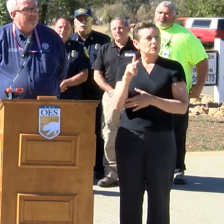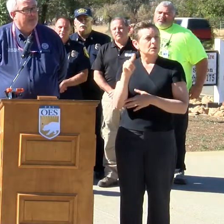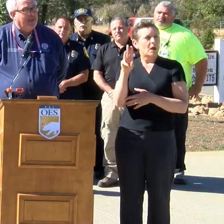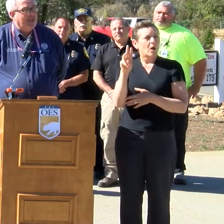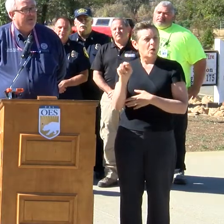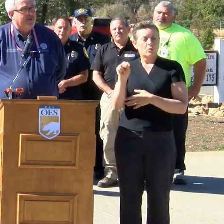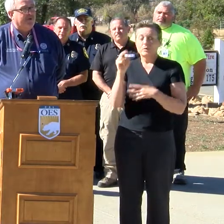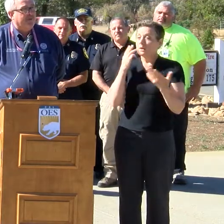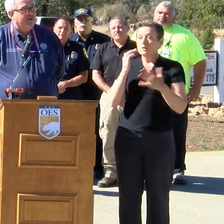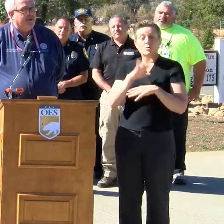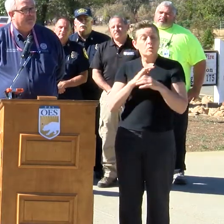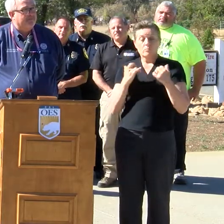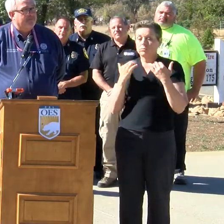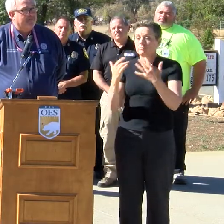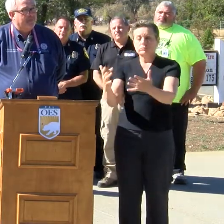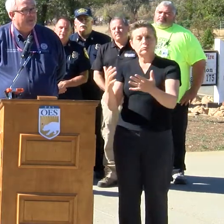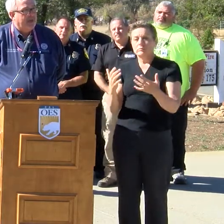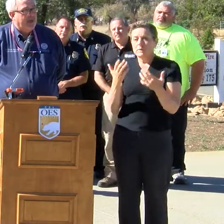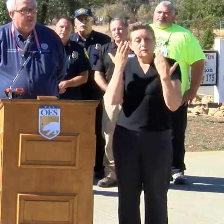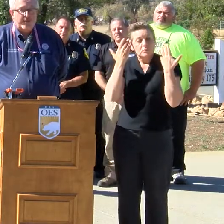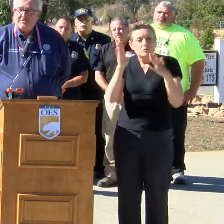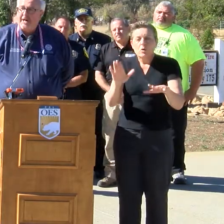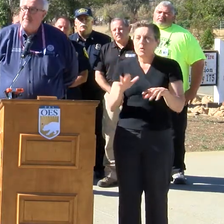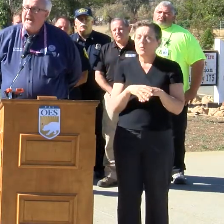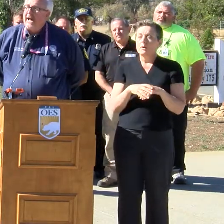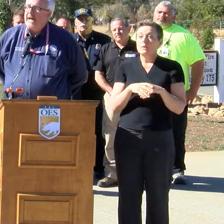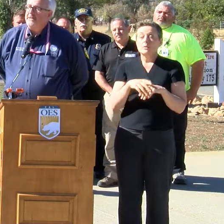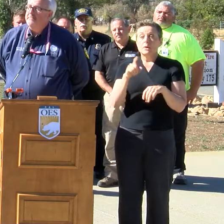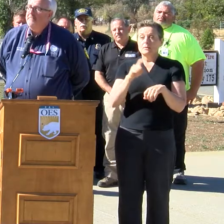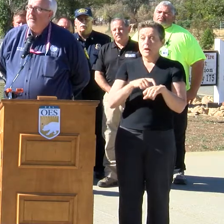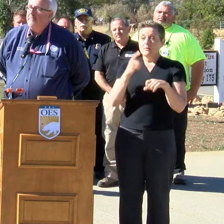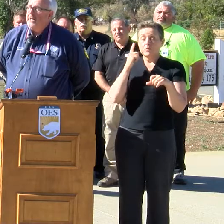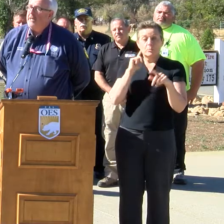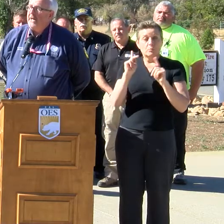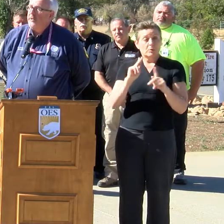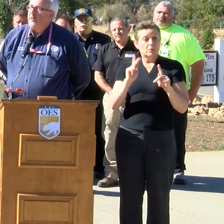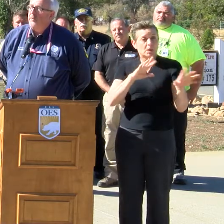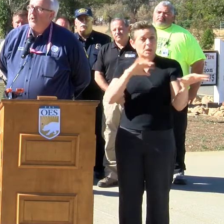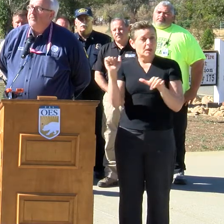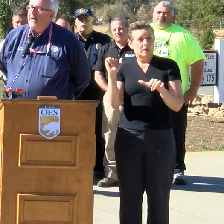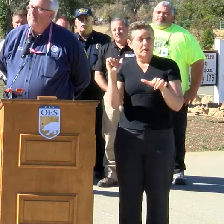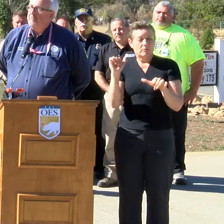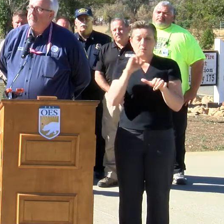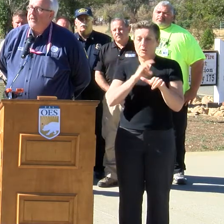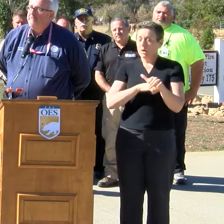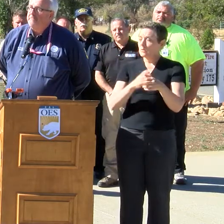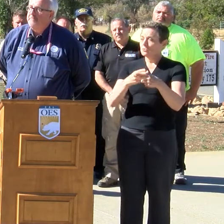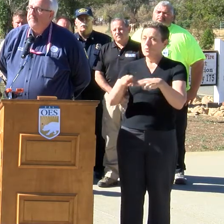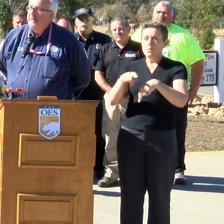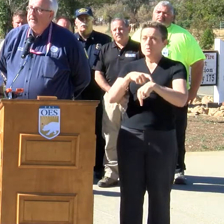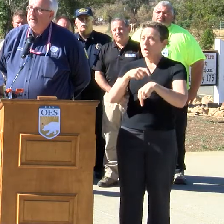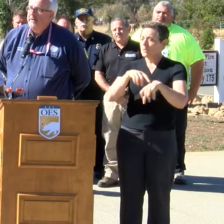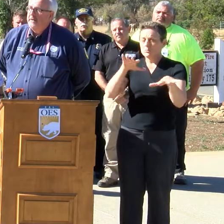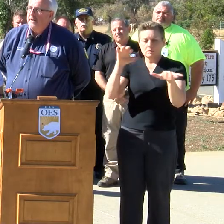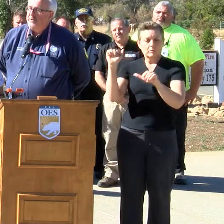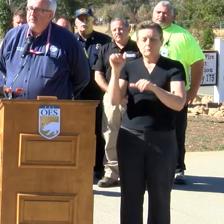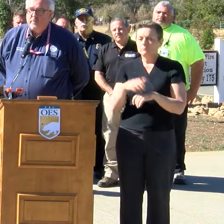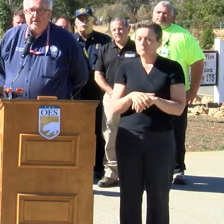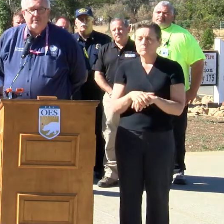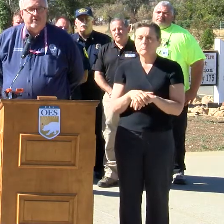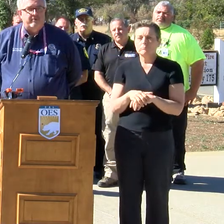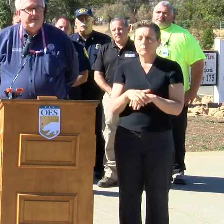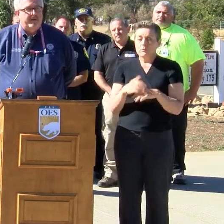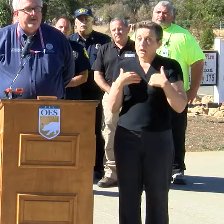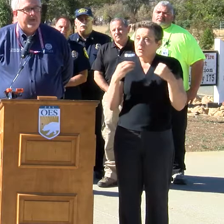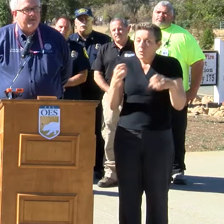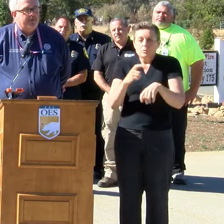fire that came through their community. And when it was time to act, many of them had little or no time to prepare. It's